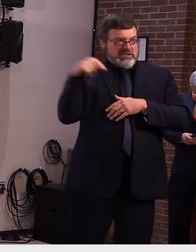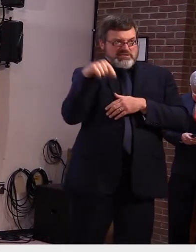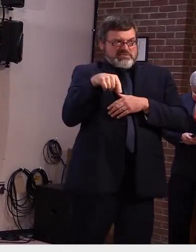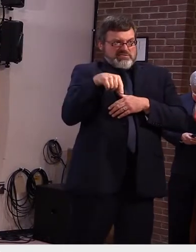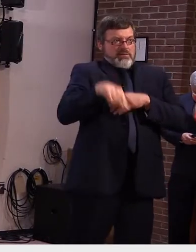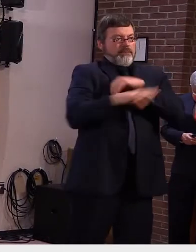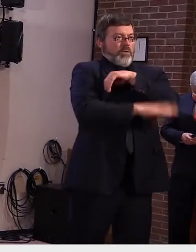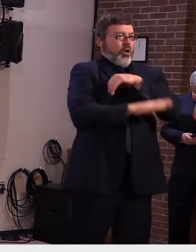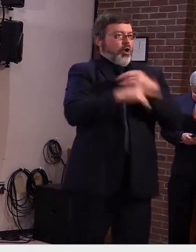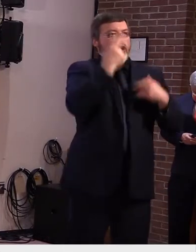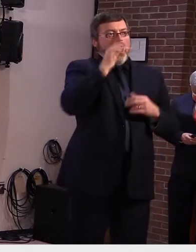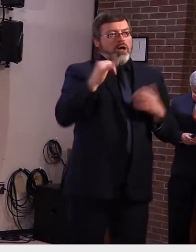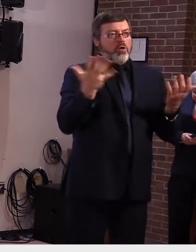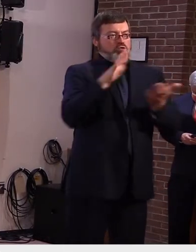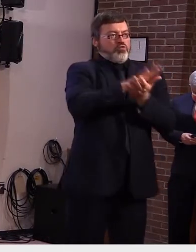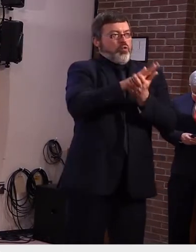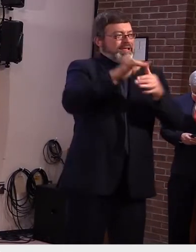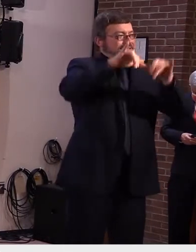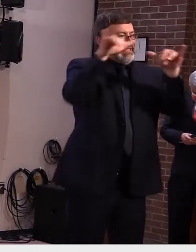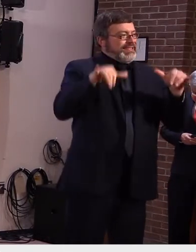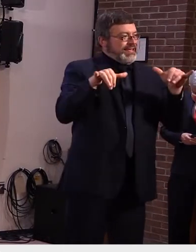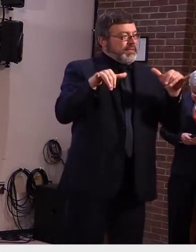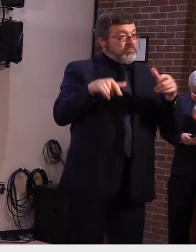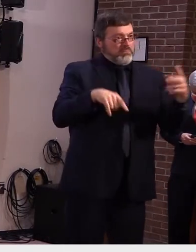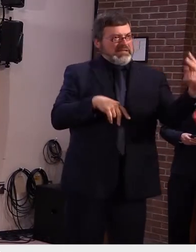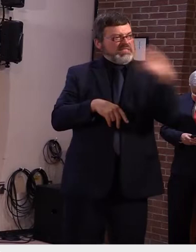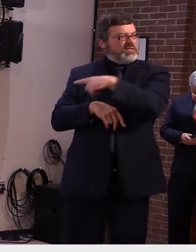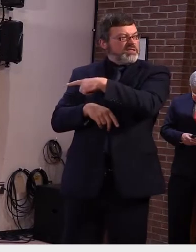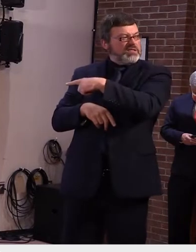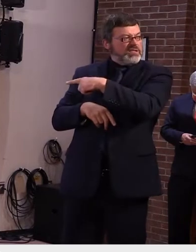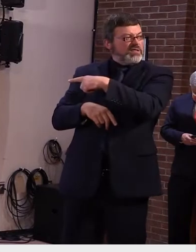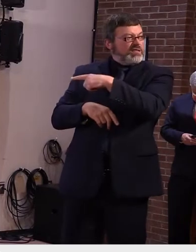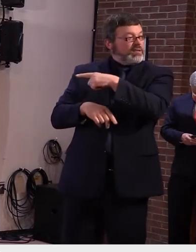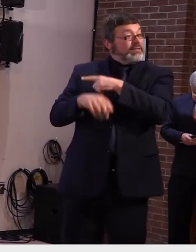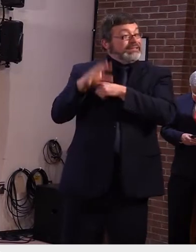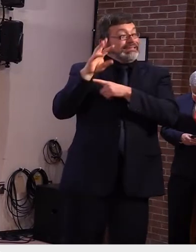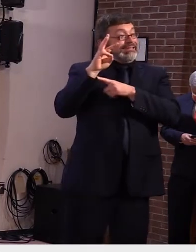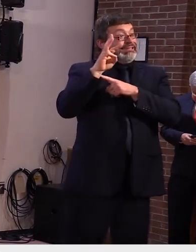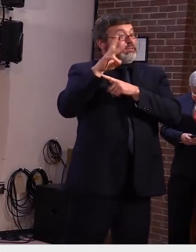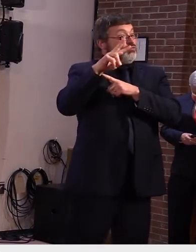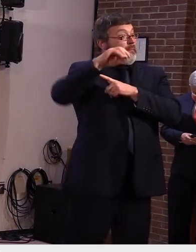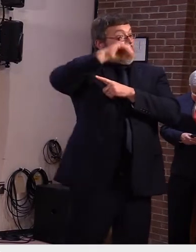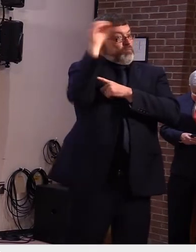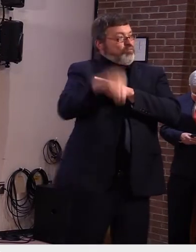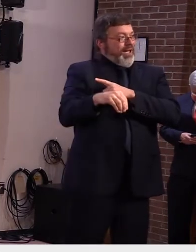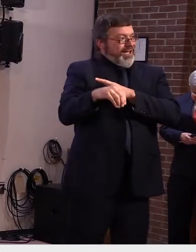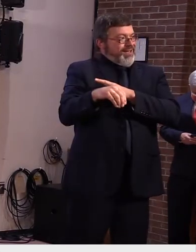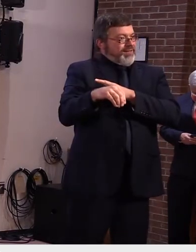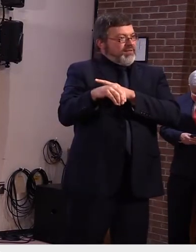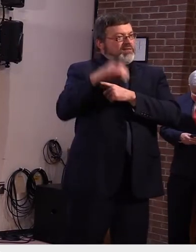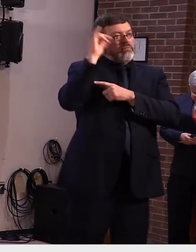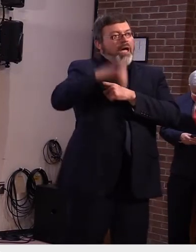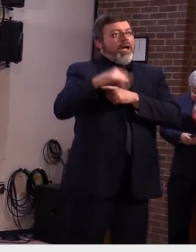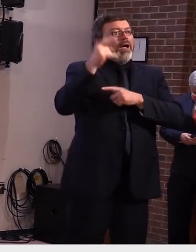Overall, as you can see, about 62 percent of our schools are in a hybrid mode.